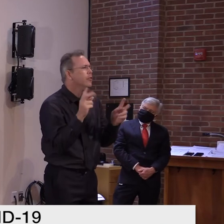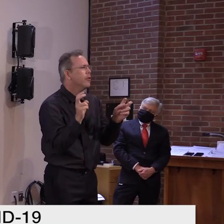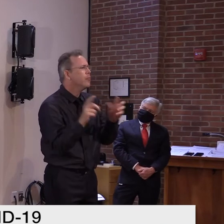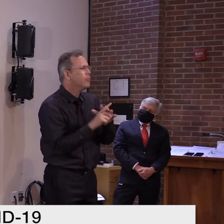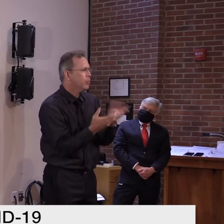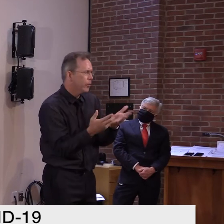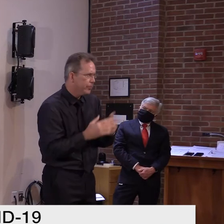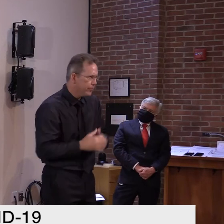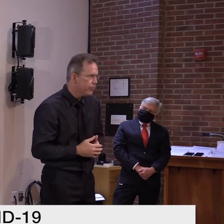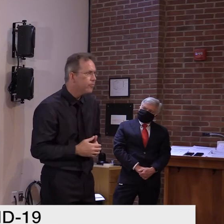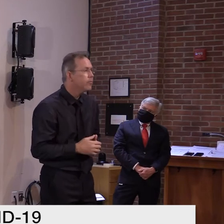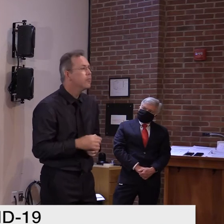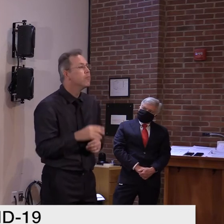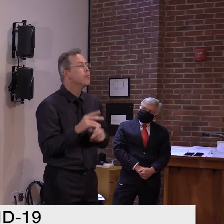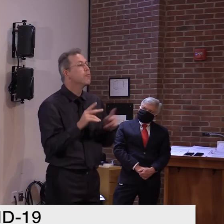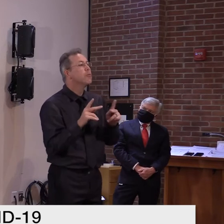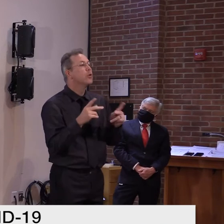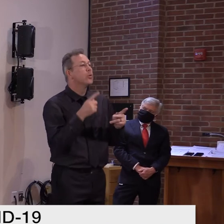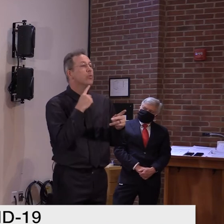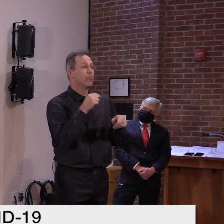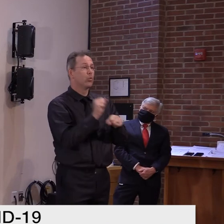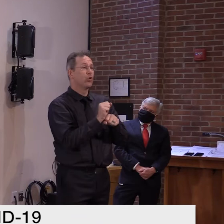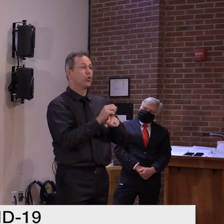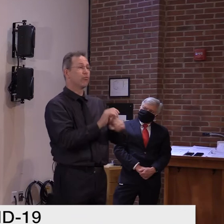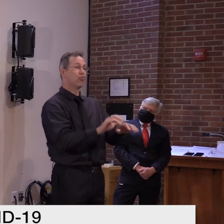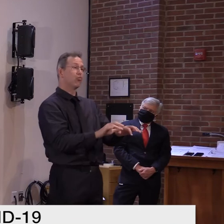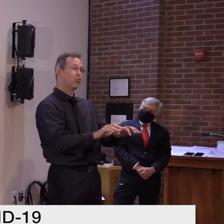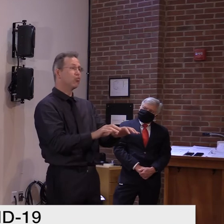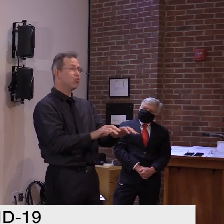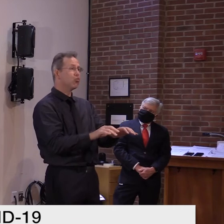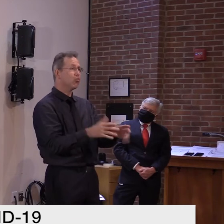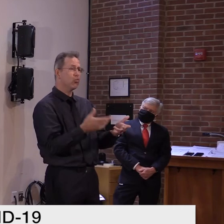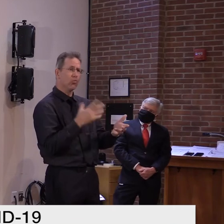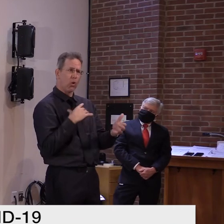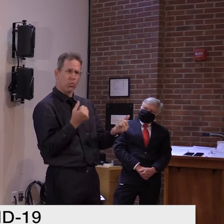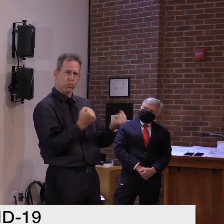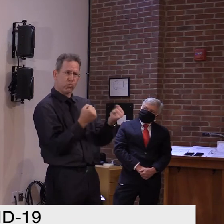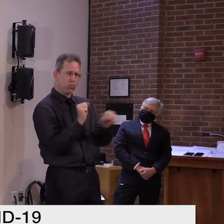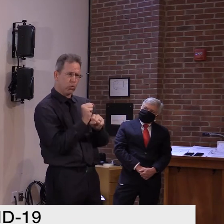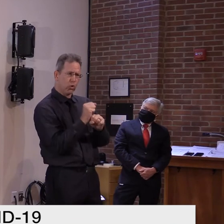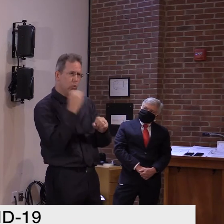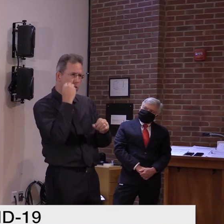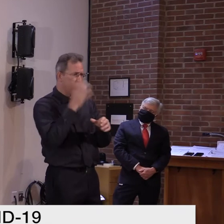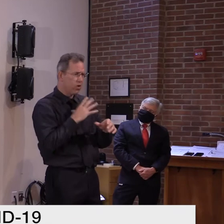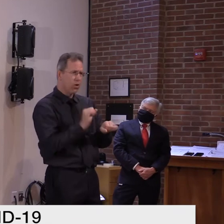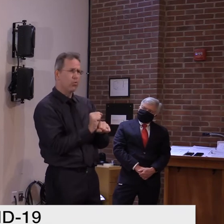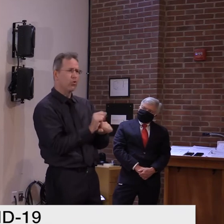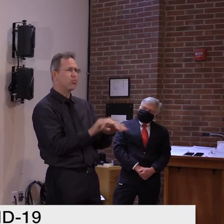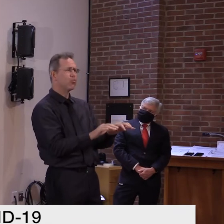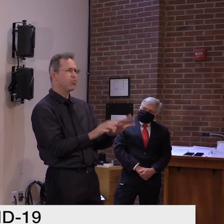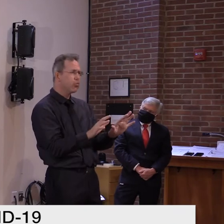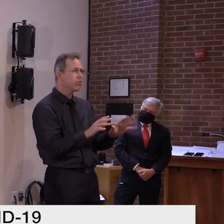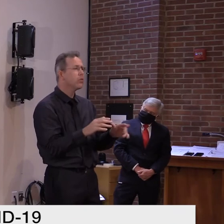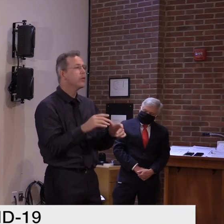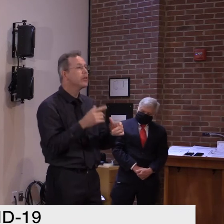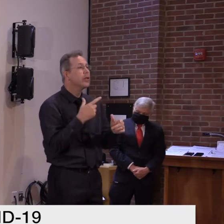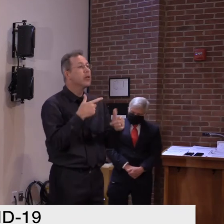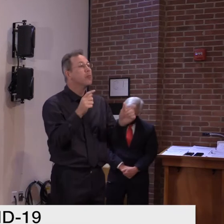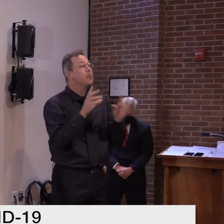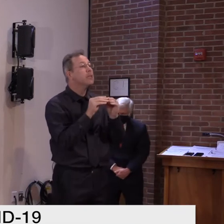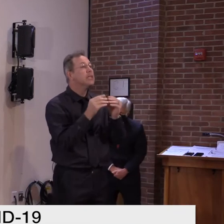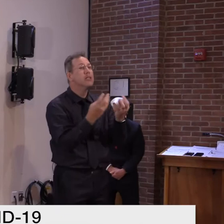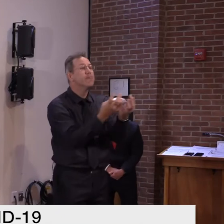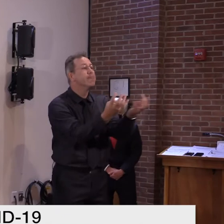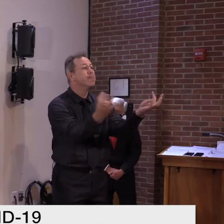teleworking, which is fine, and we recommend that. But then when they need to have a larger meeting of getting everybody together, they